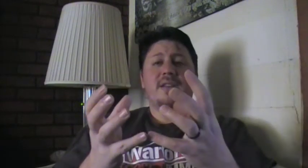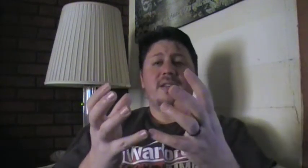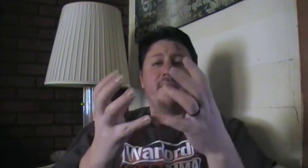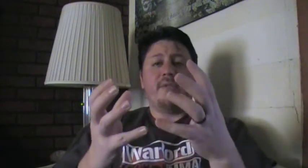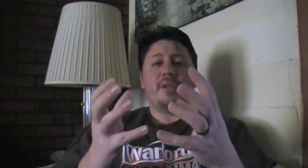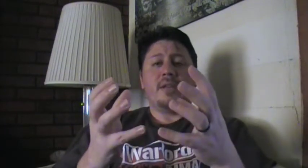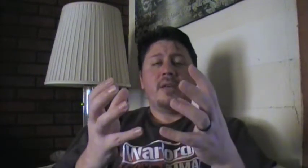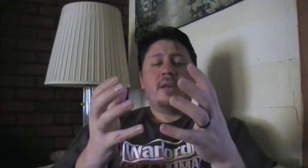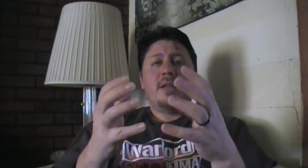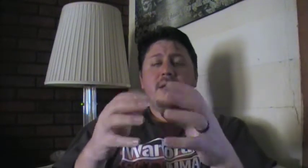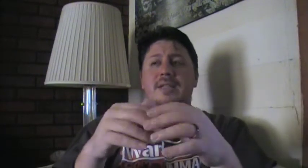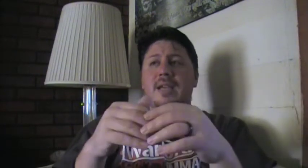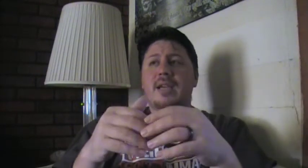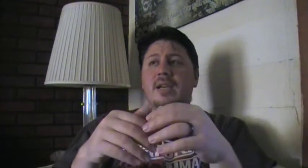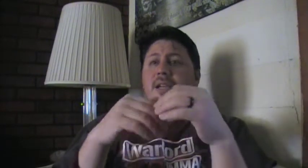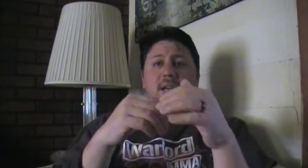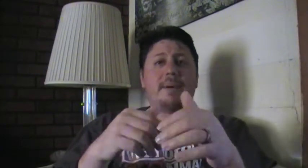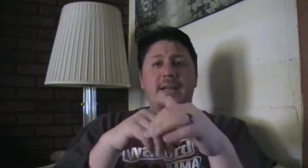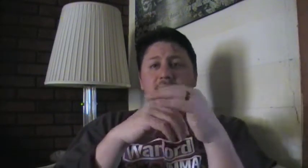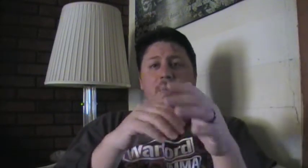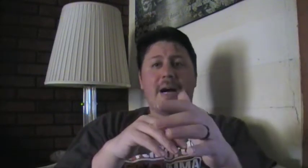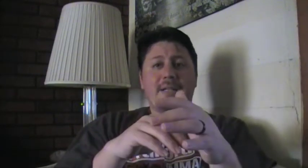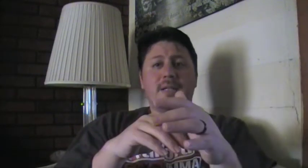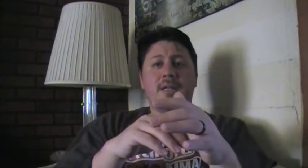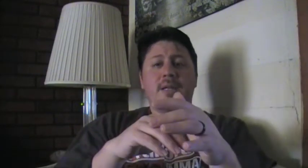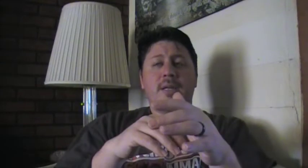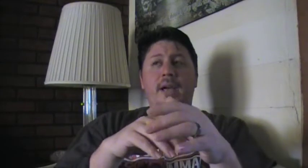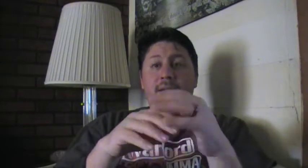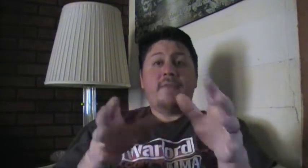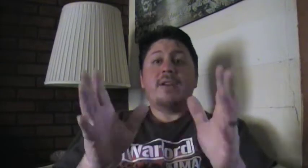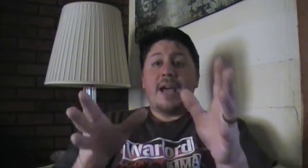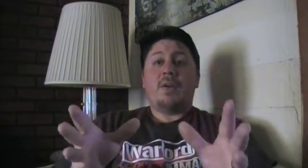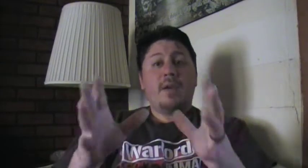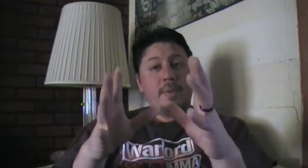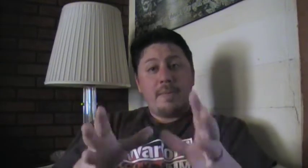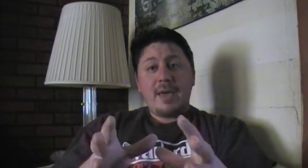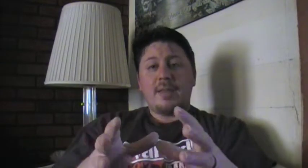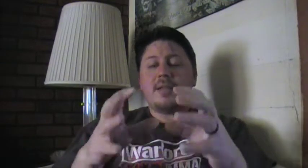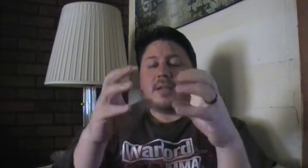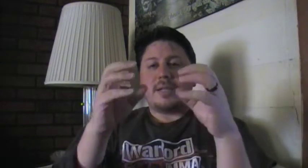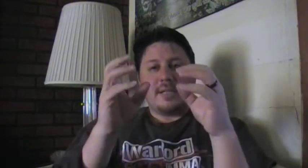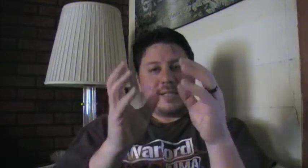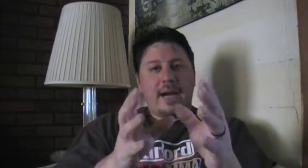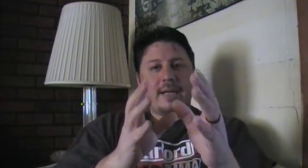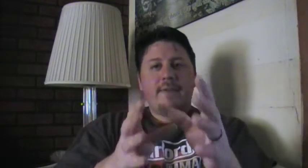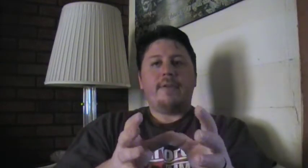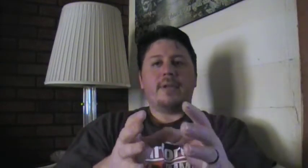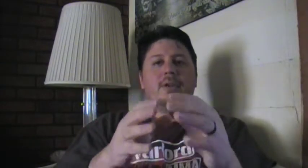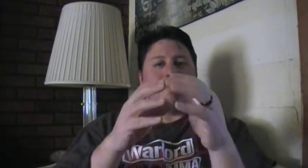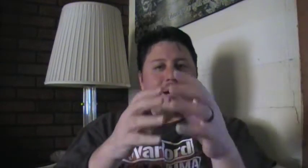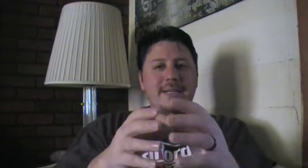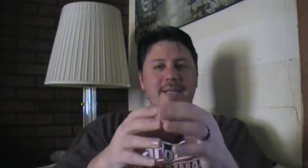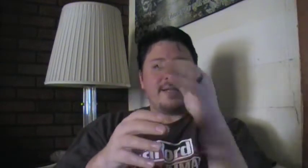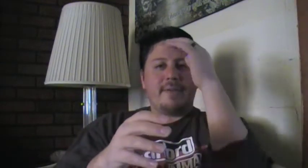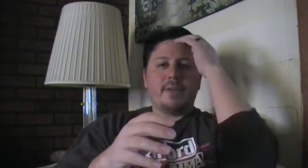differently than, say, kickboxing or boxing. And even now, MMA, it's designed differently. Your mindset's differently.